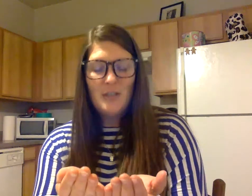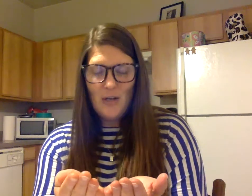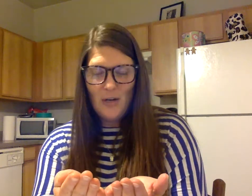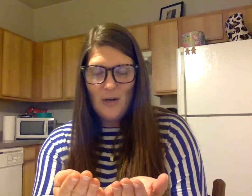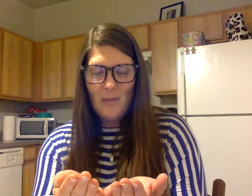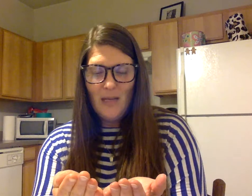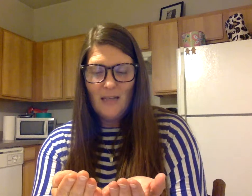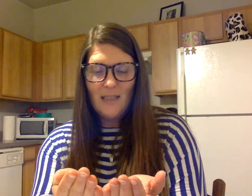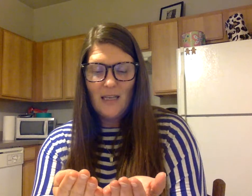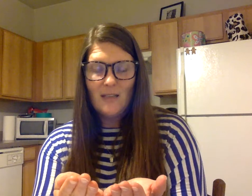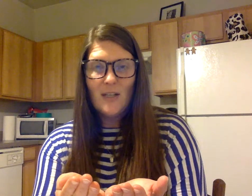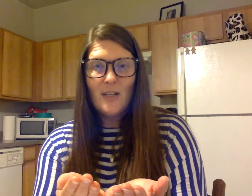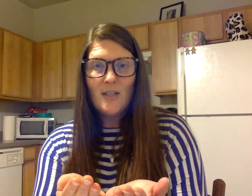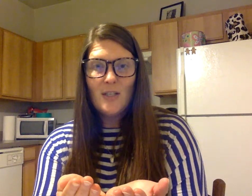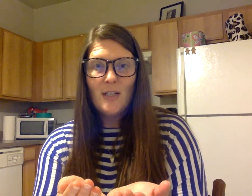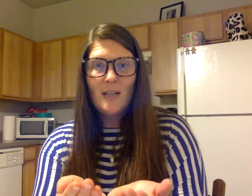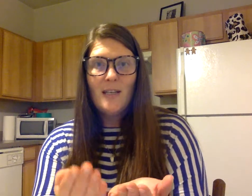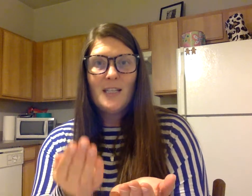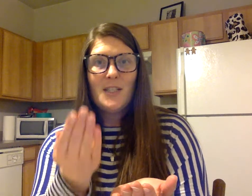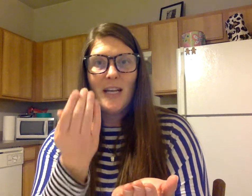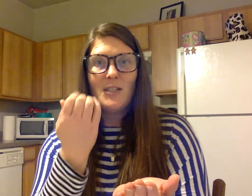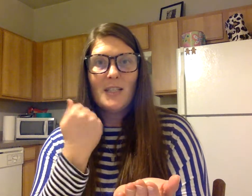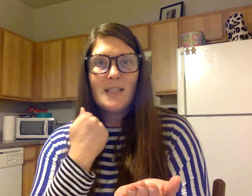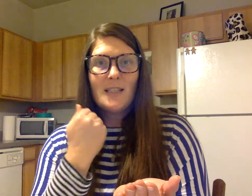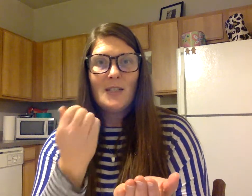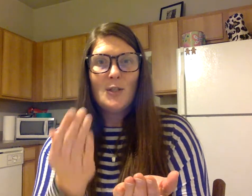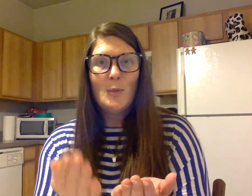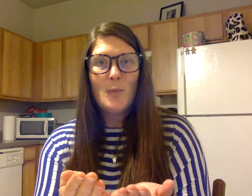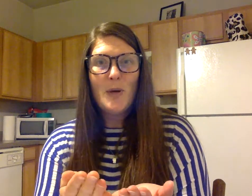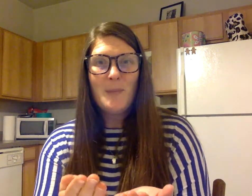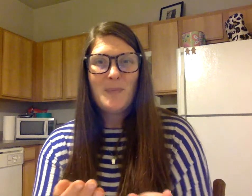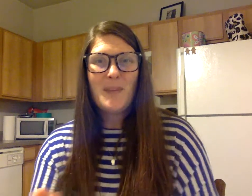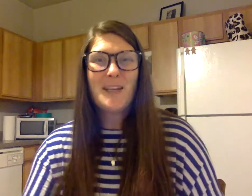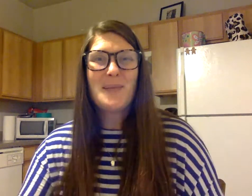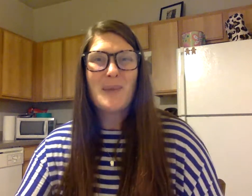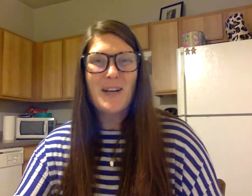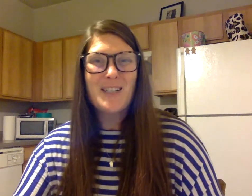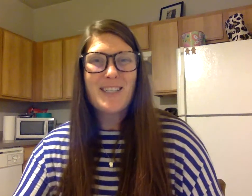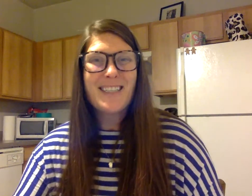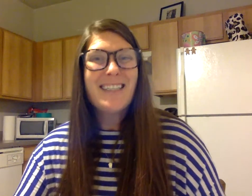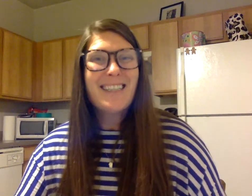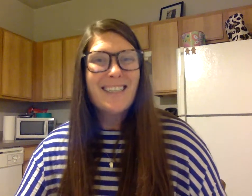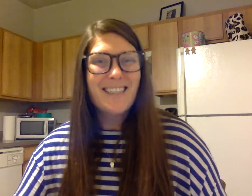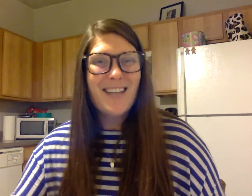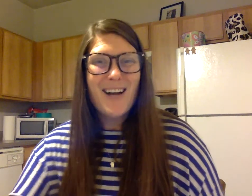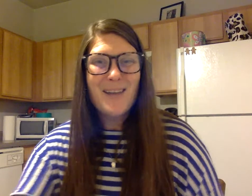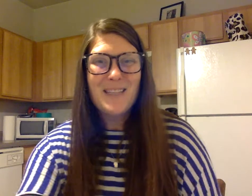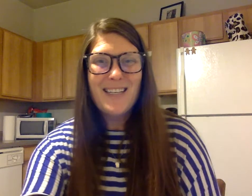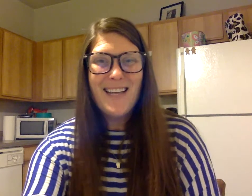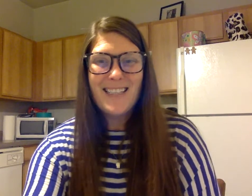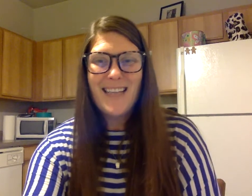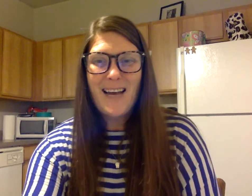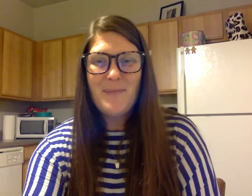Germ. And say search. Change s to p. Bird. Good job. See you next time.